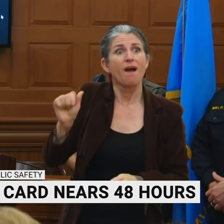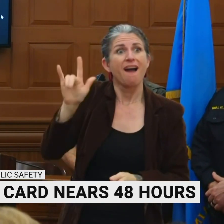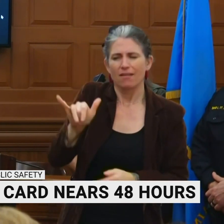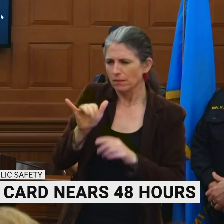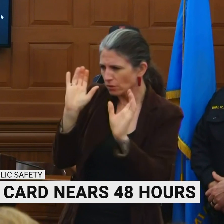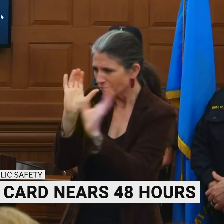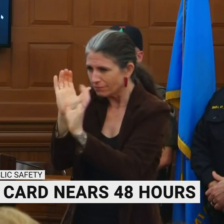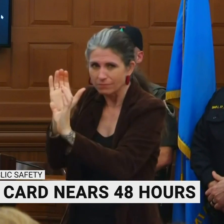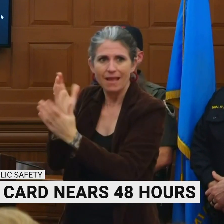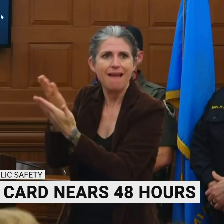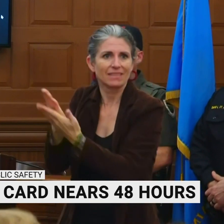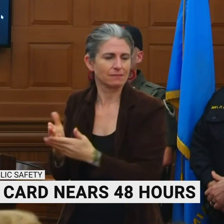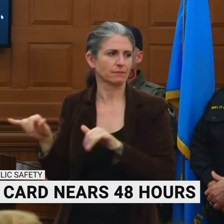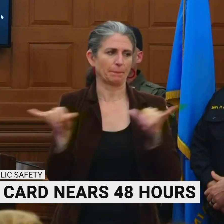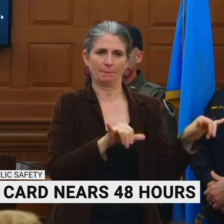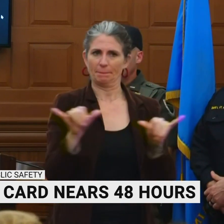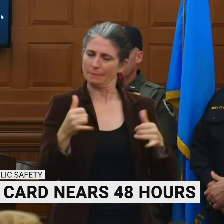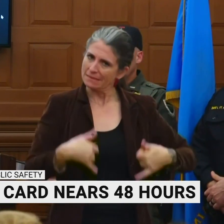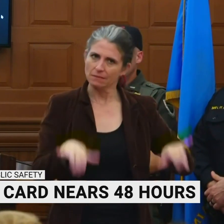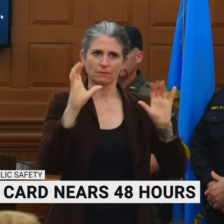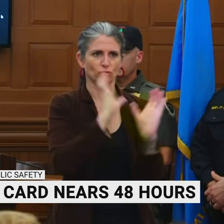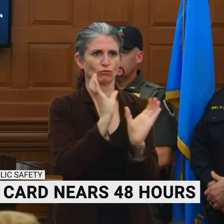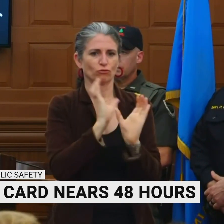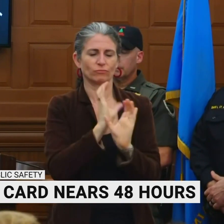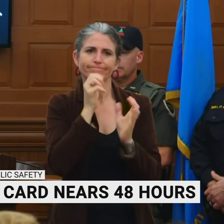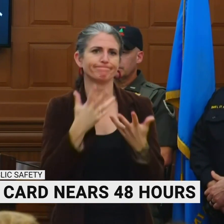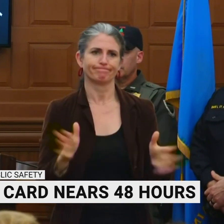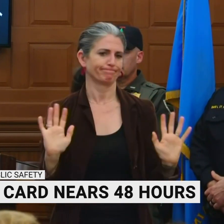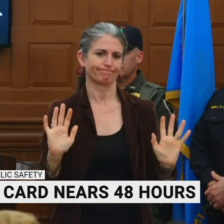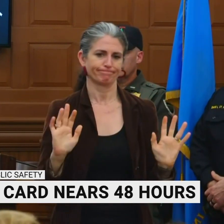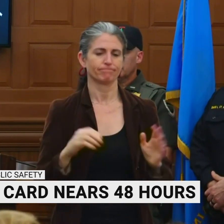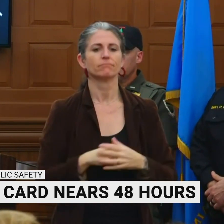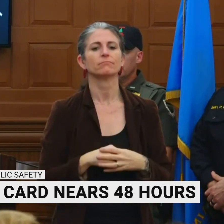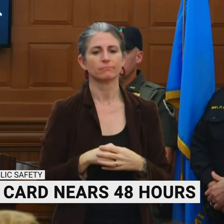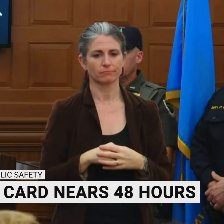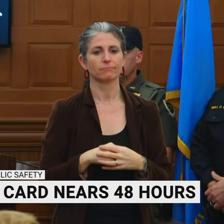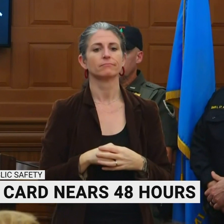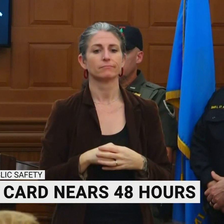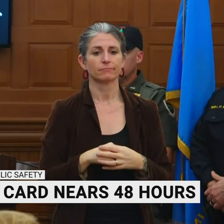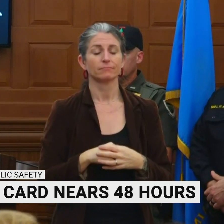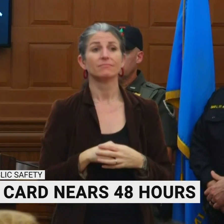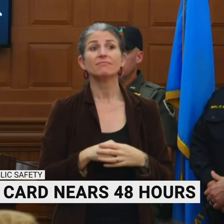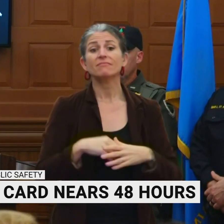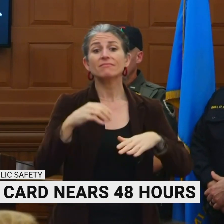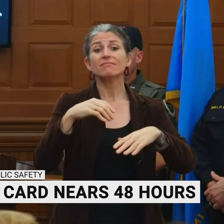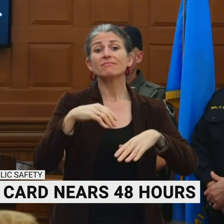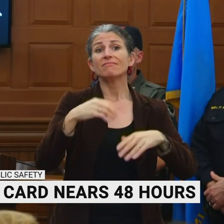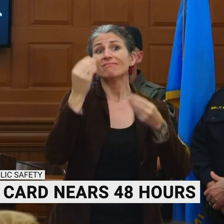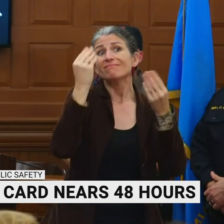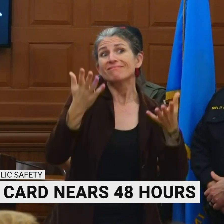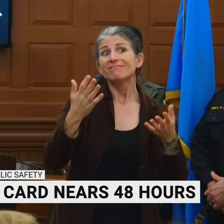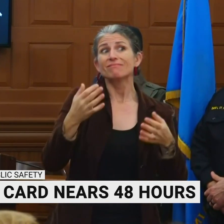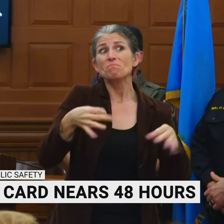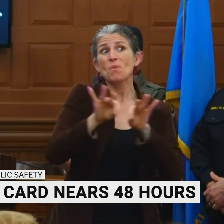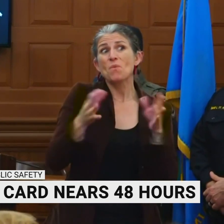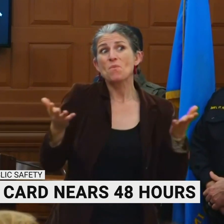And I think another major piece of updates for you now is to talk about